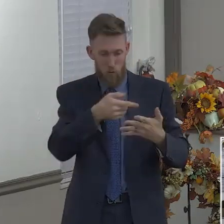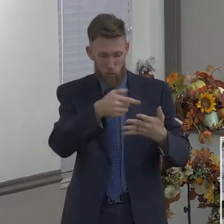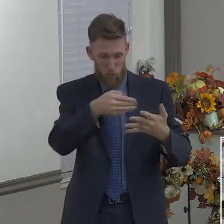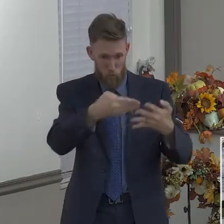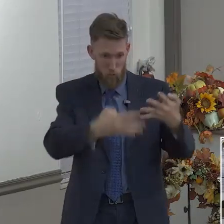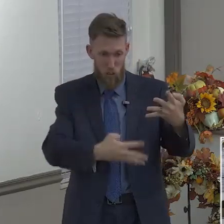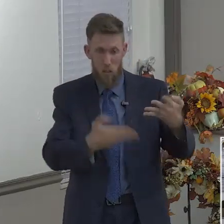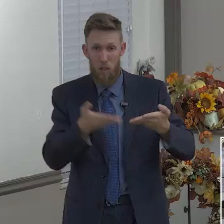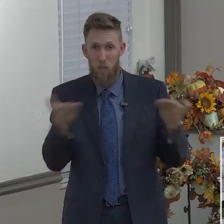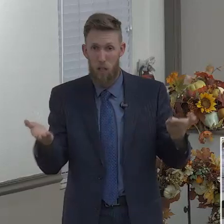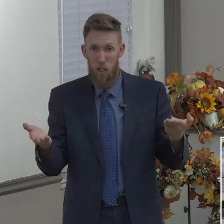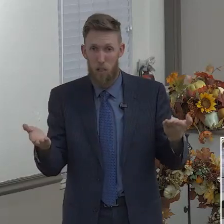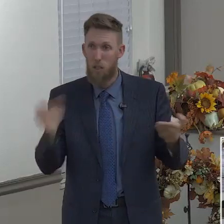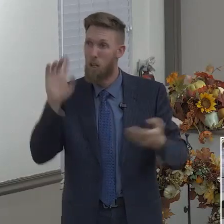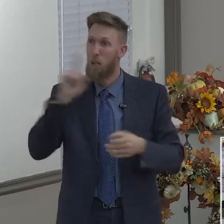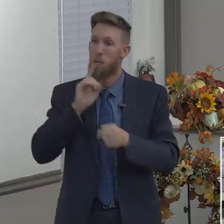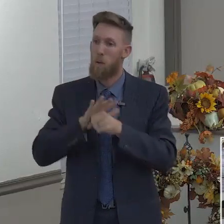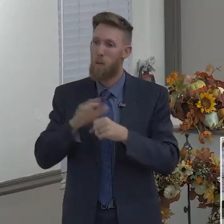take the signs with you.